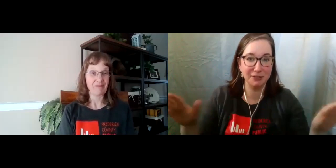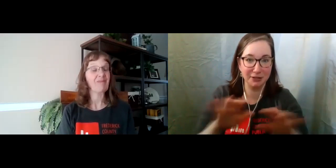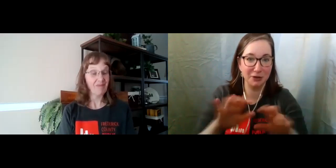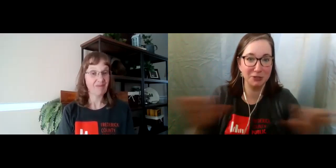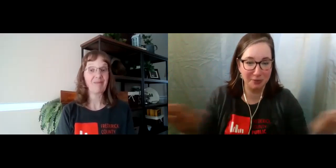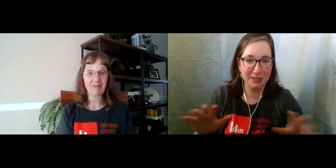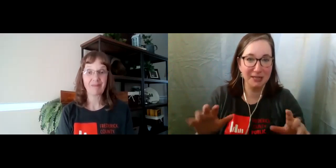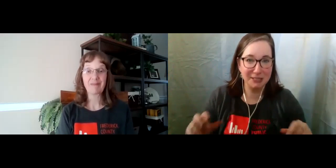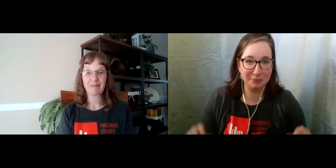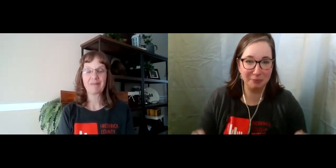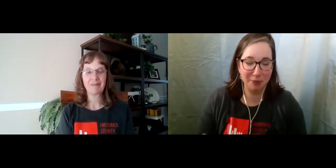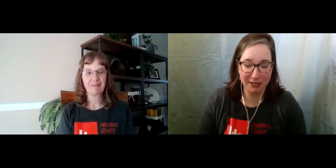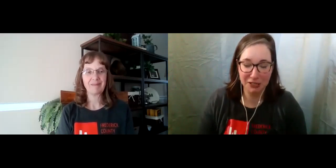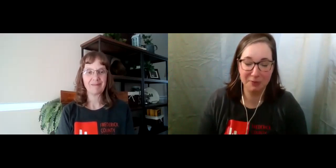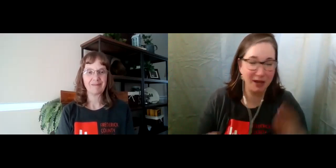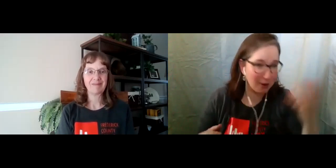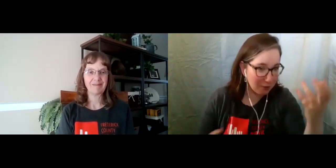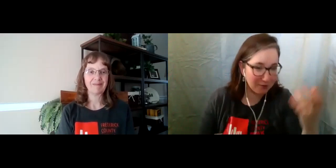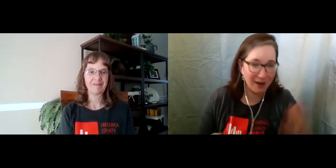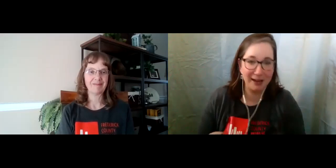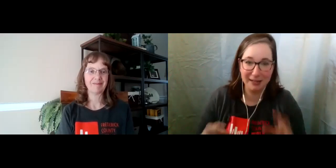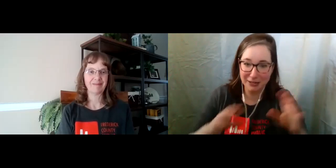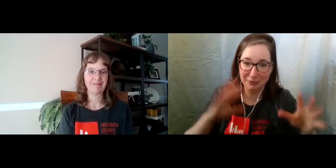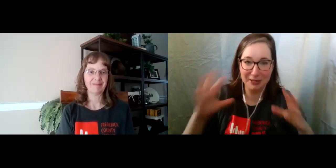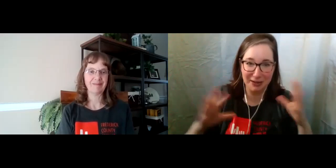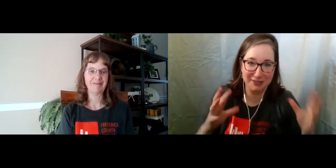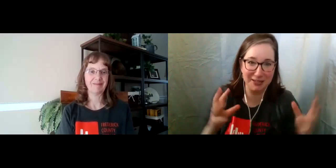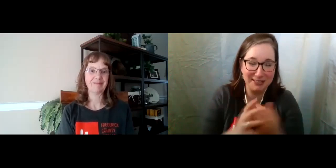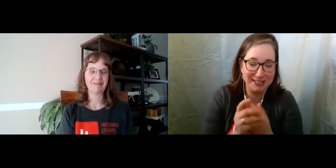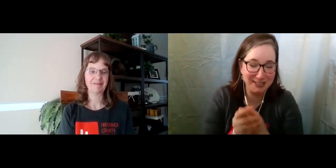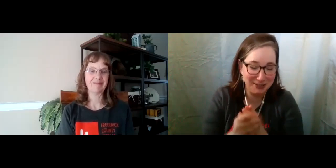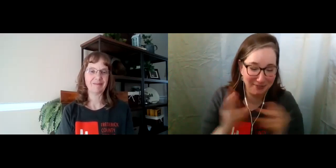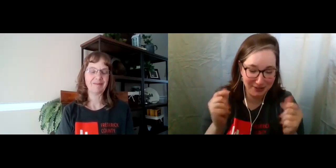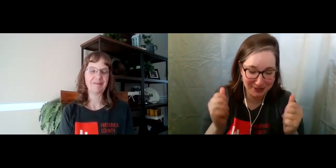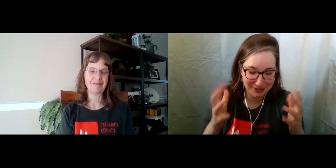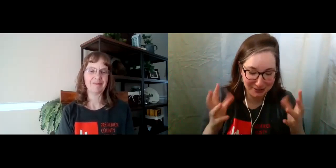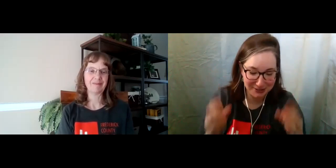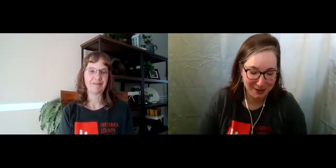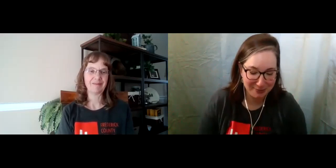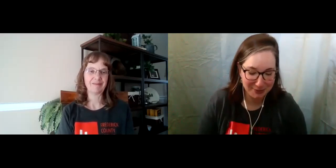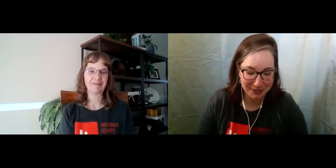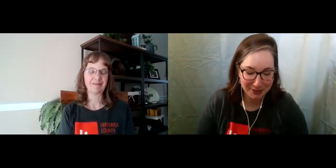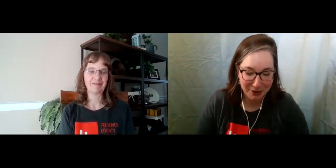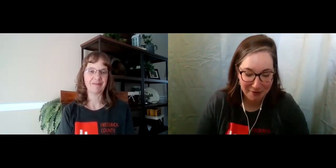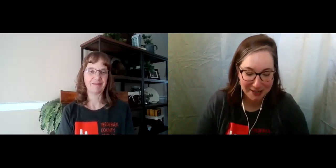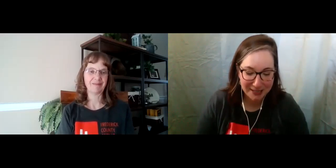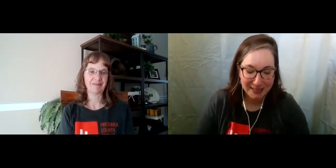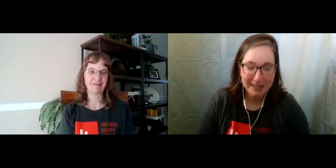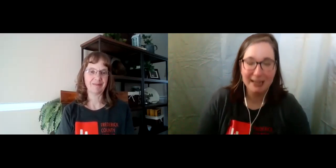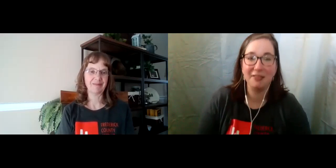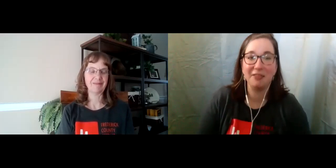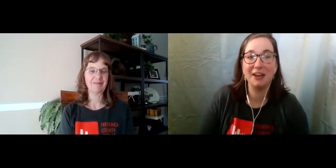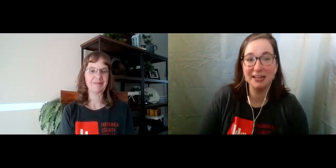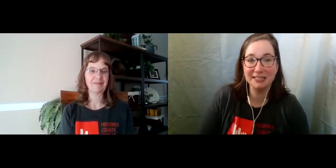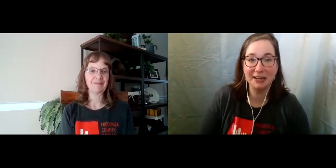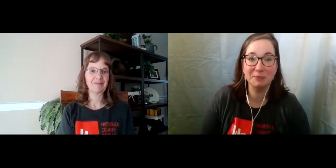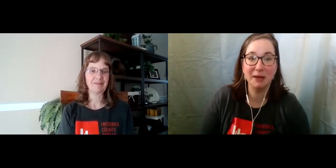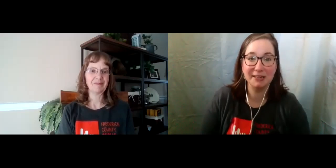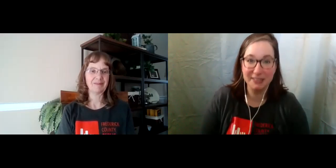you know, to, to practice the piano or the violin. You really have to, to get your fingers all loose up. So we did COVID. And then the next sign is pandemic.